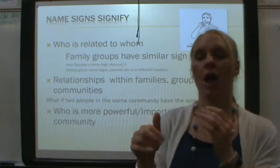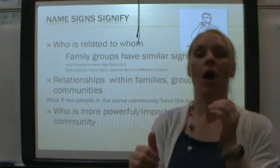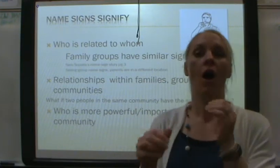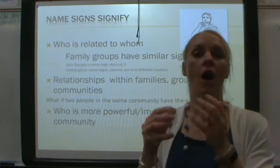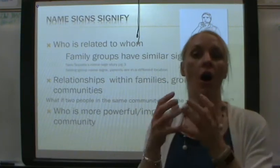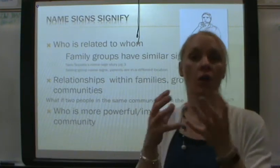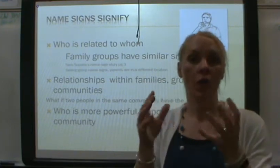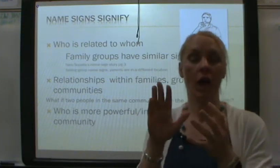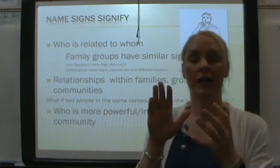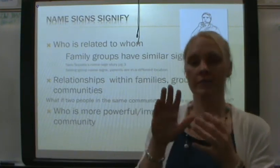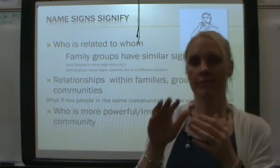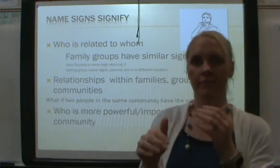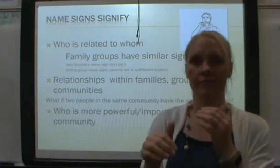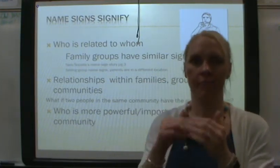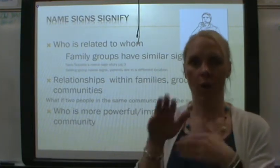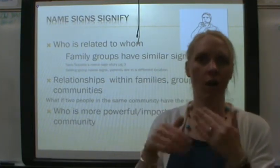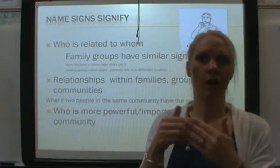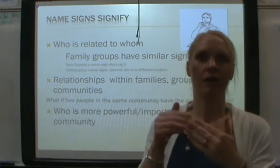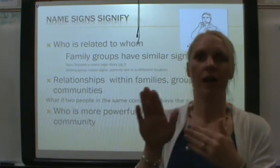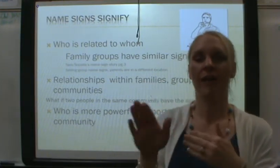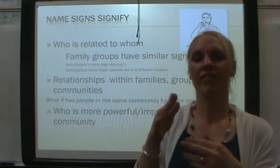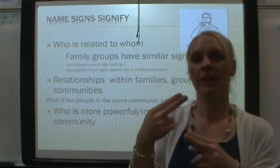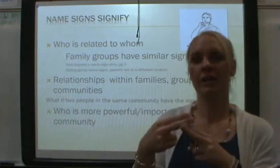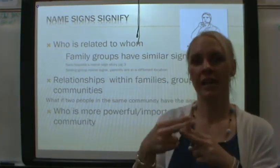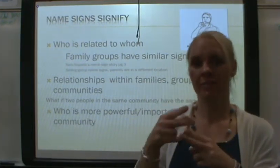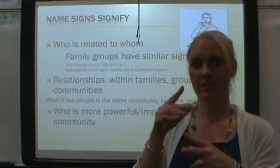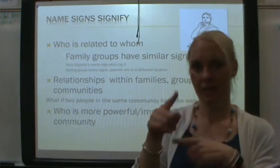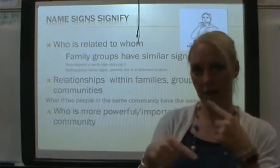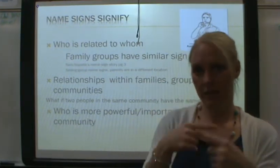A lot, all, of their name signs